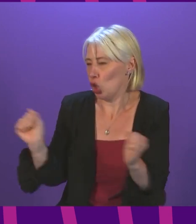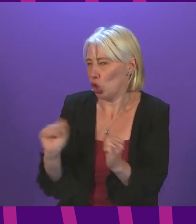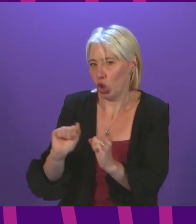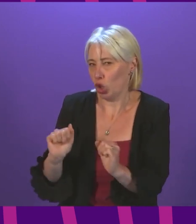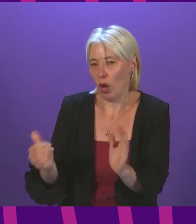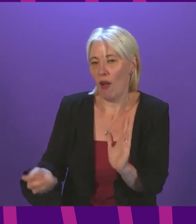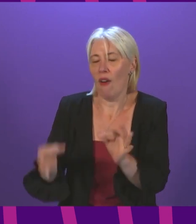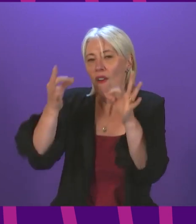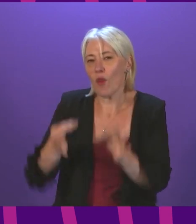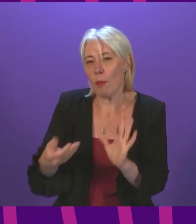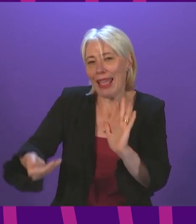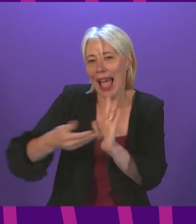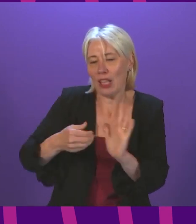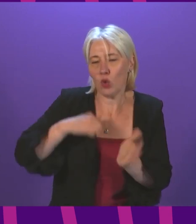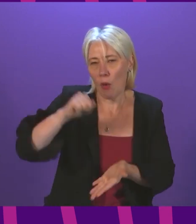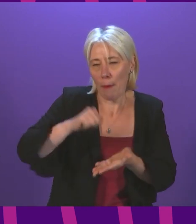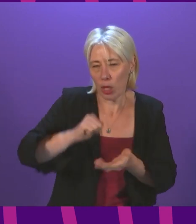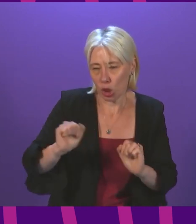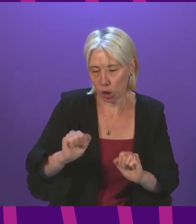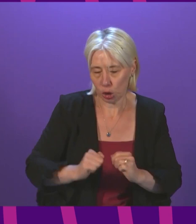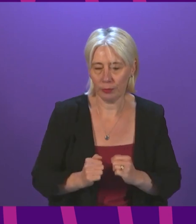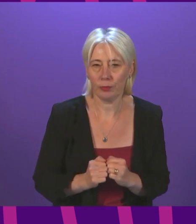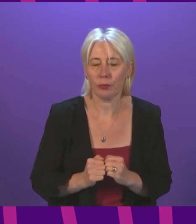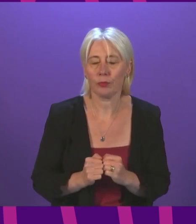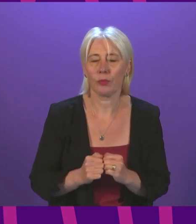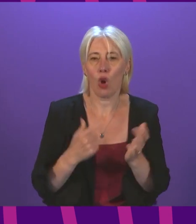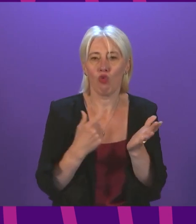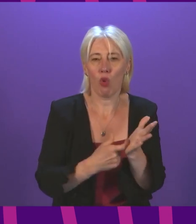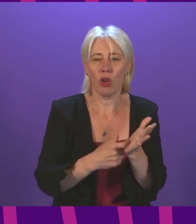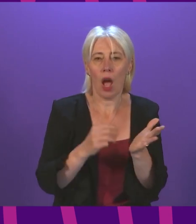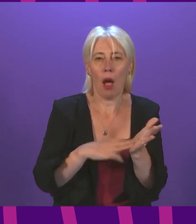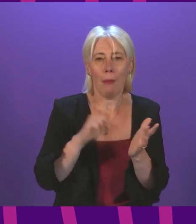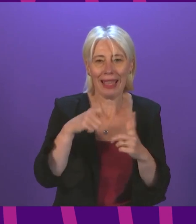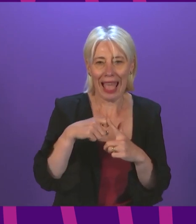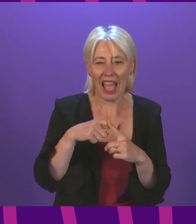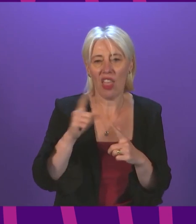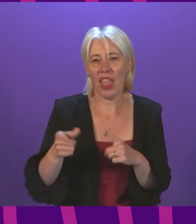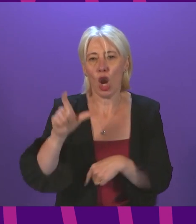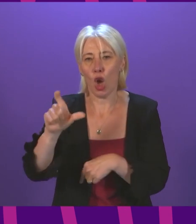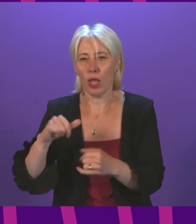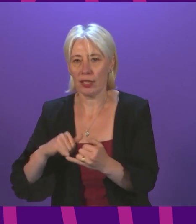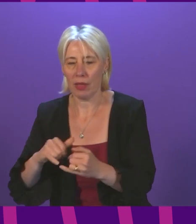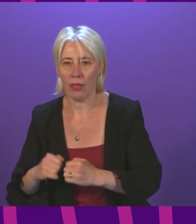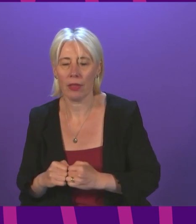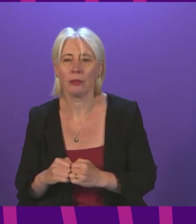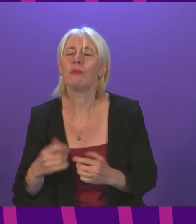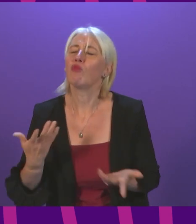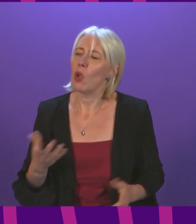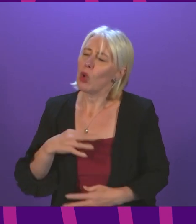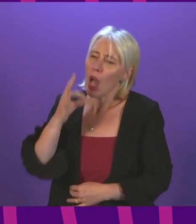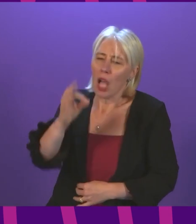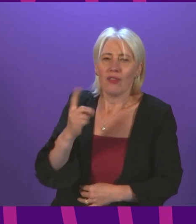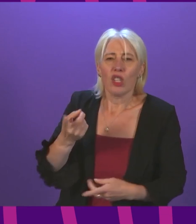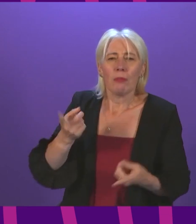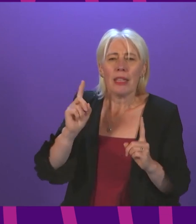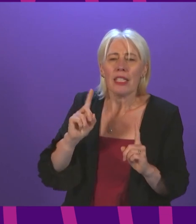added to scottish government budgets rona mckay to be followed by colin smith thank you presiding officer to ask the first minister what measures